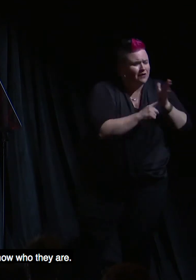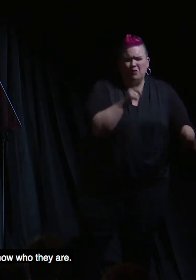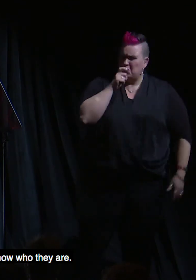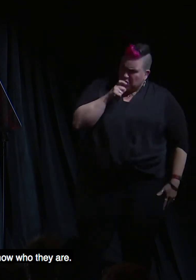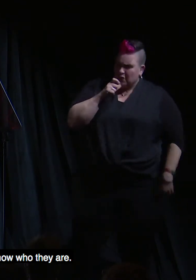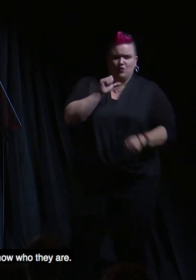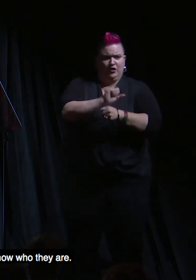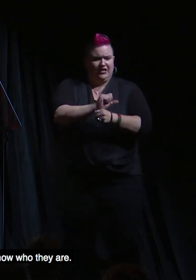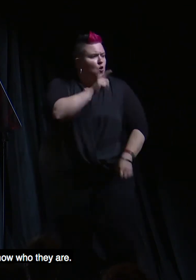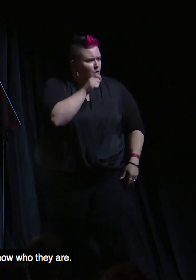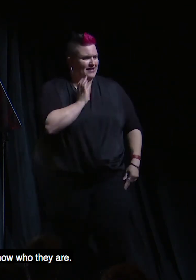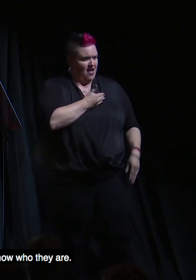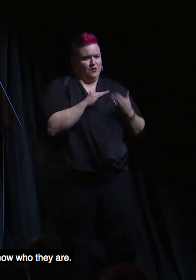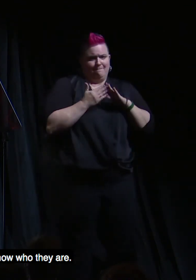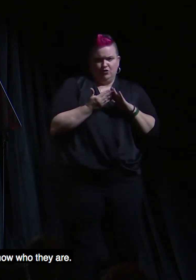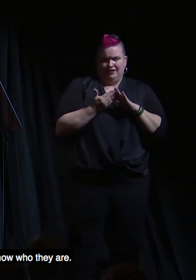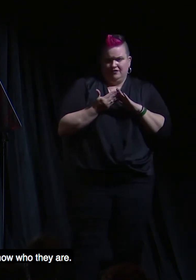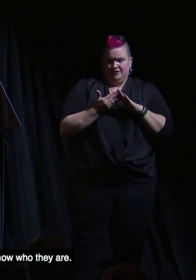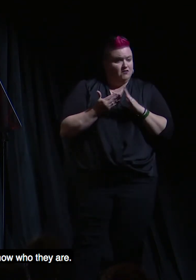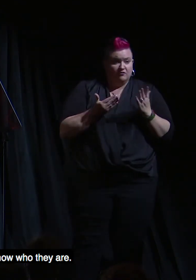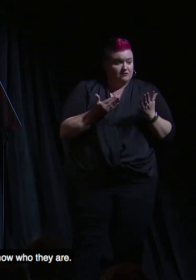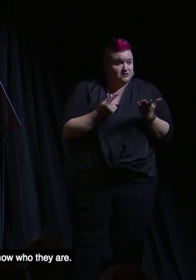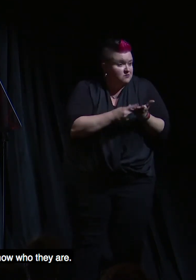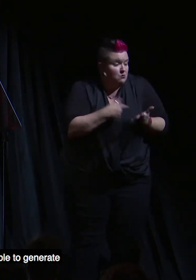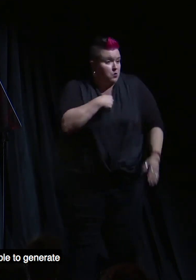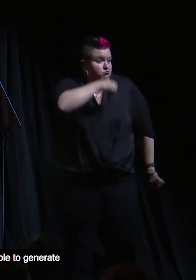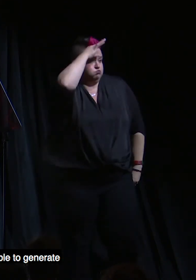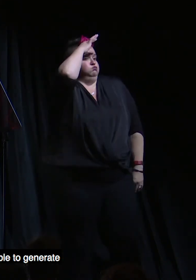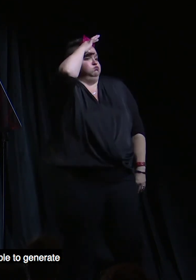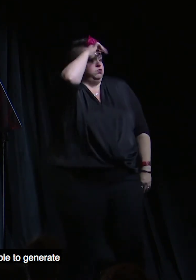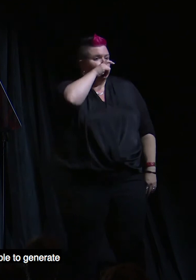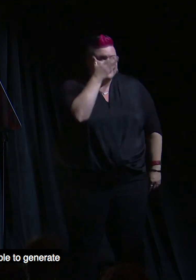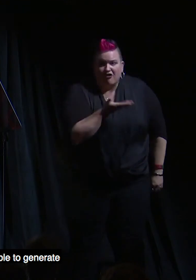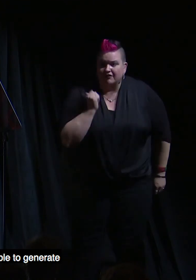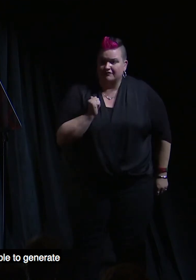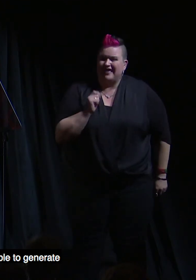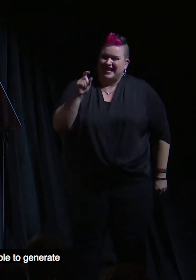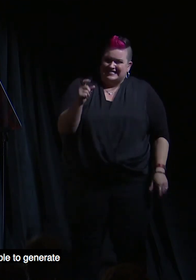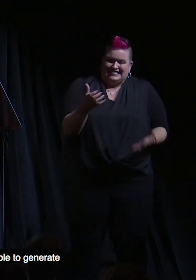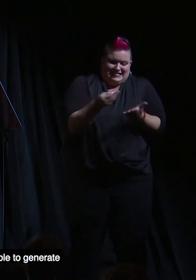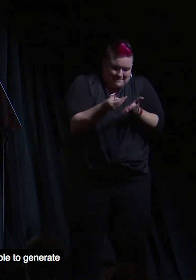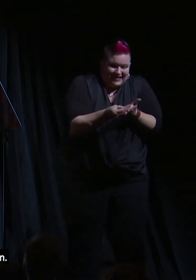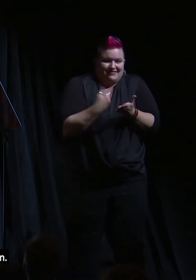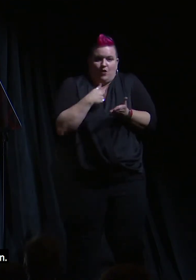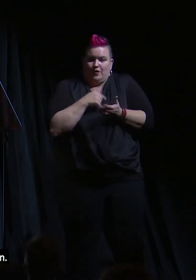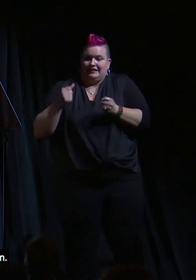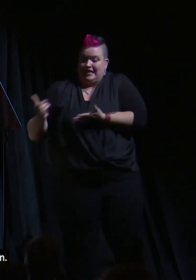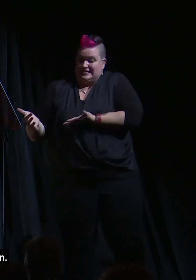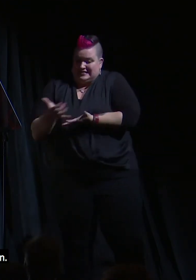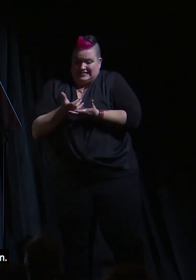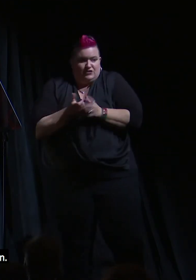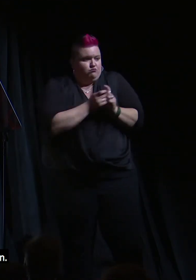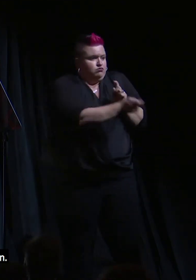is doing the work in our communities, that we don't always know who they are. And they need the dollars that we are able to generate